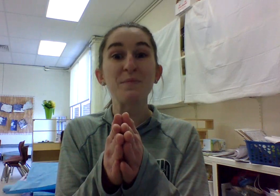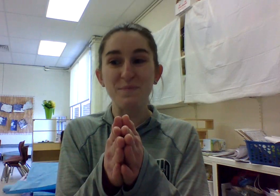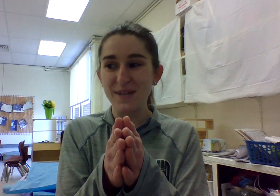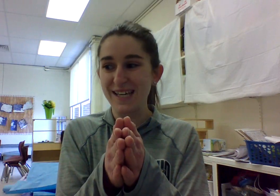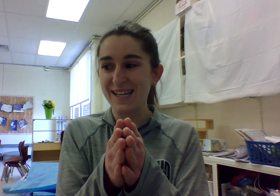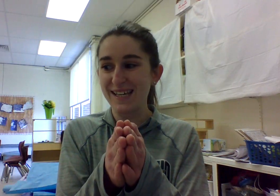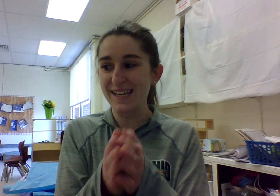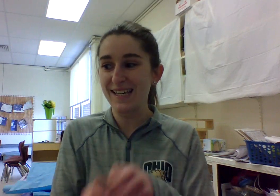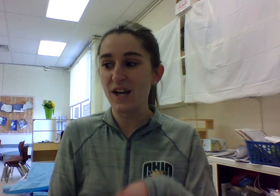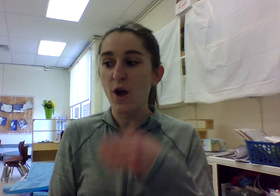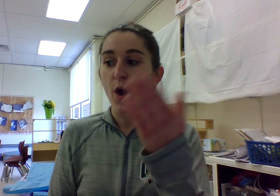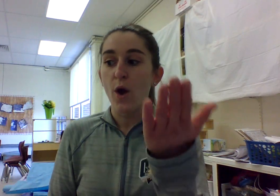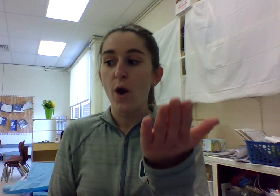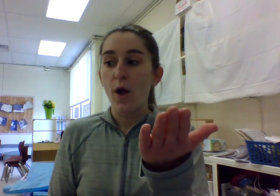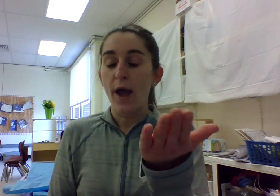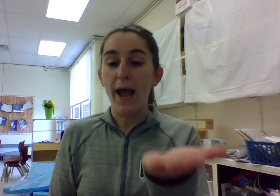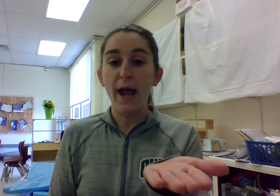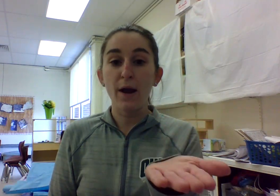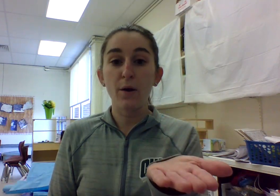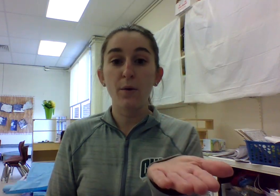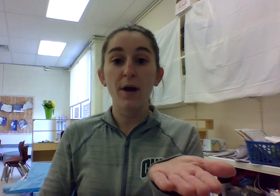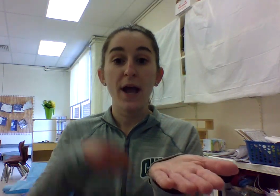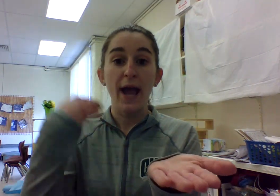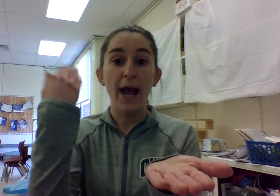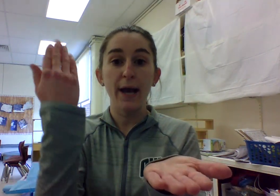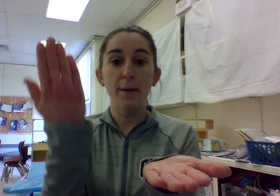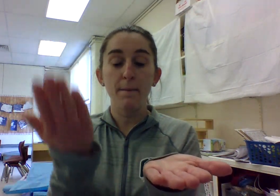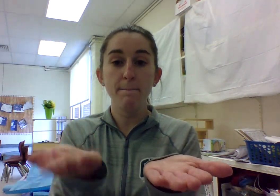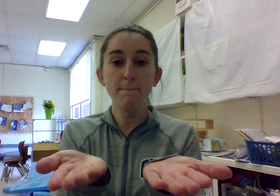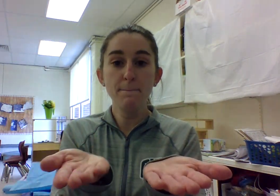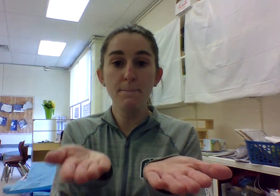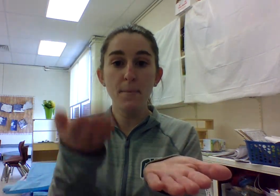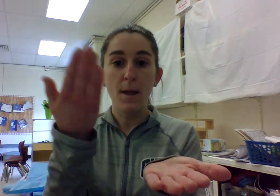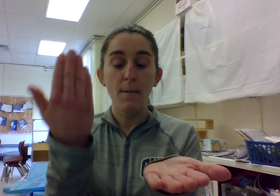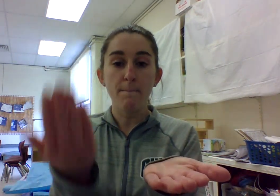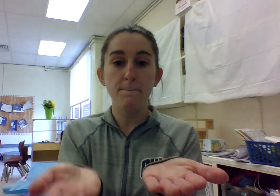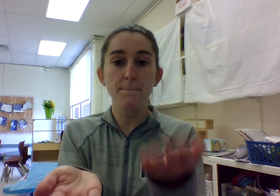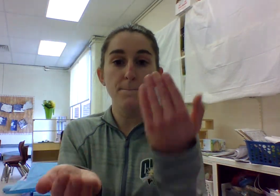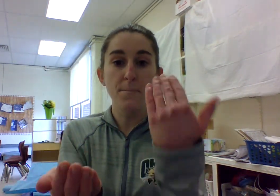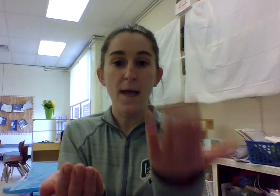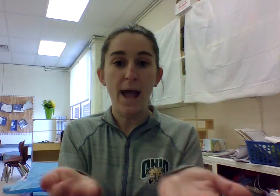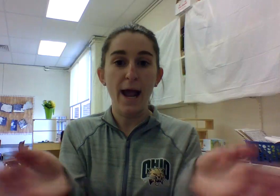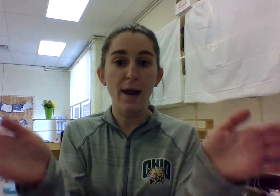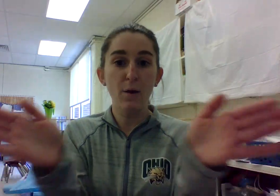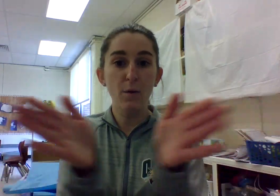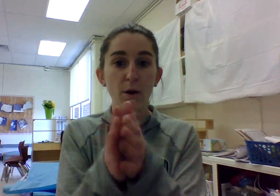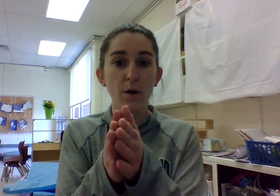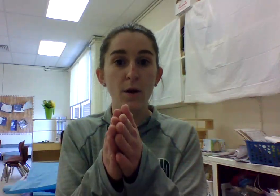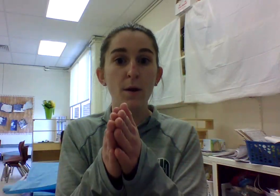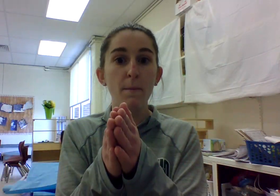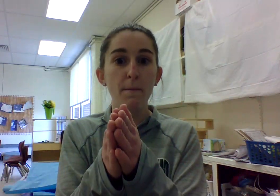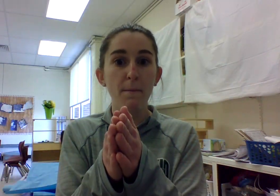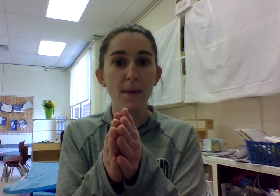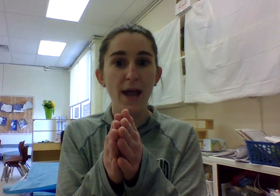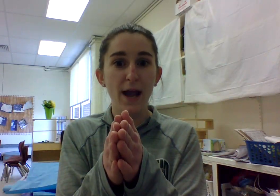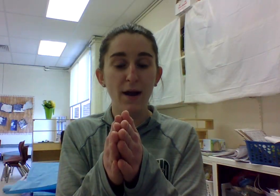b. Ow, add n, n, ow, meow.